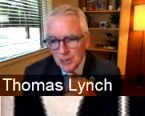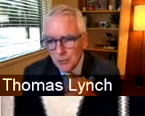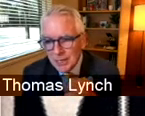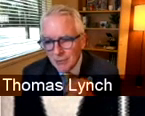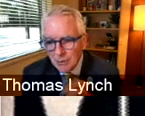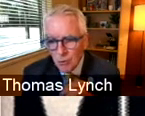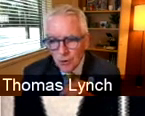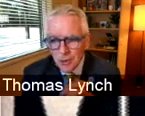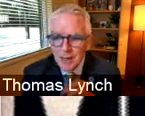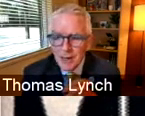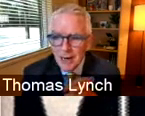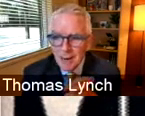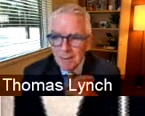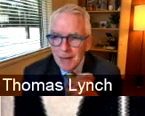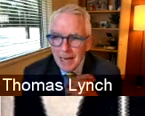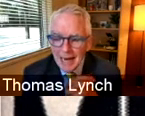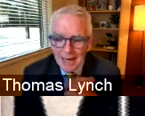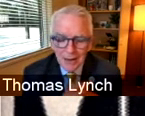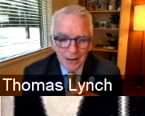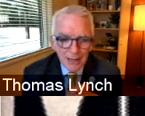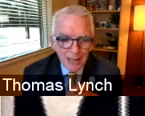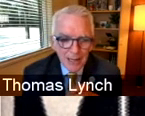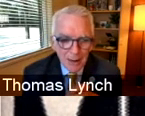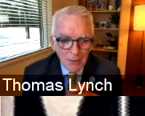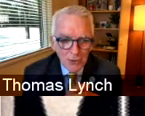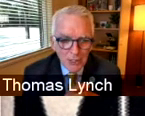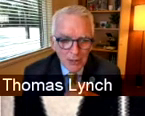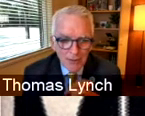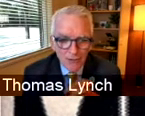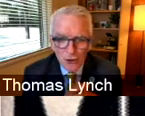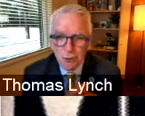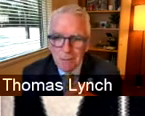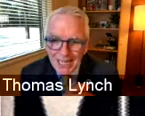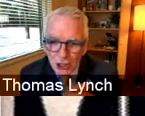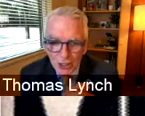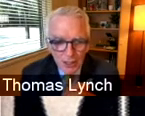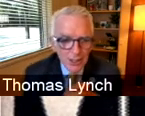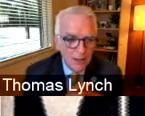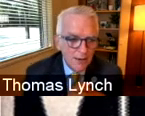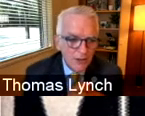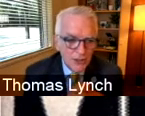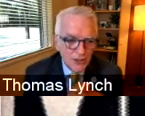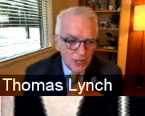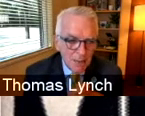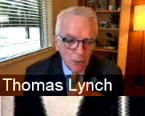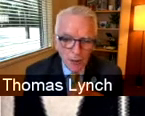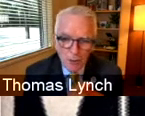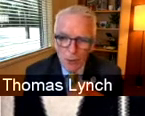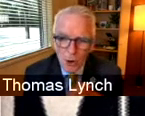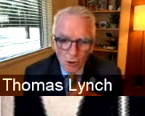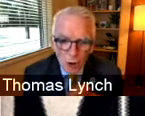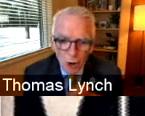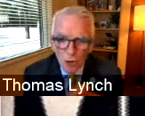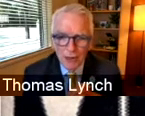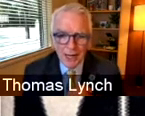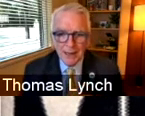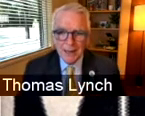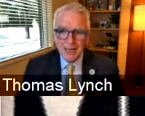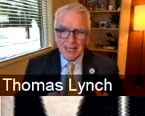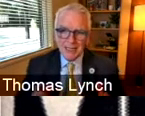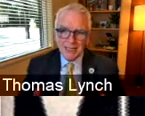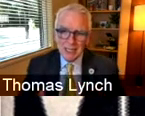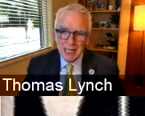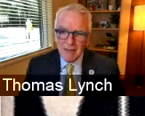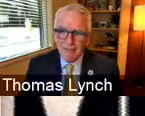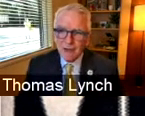Mortality Weekly Report, and that was the first mention of this at that point. Well, we all know that